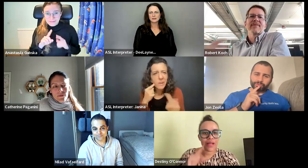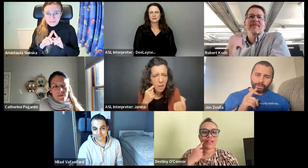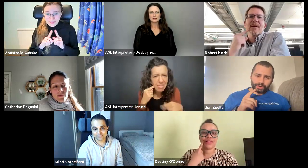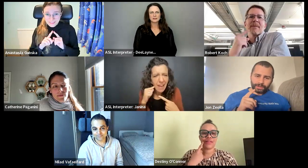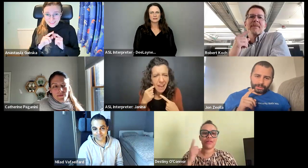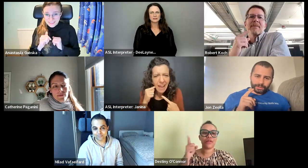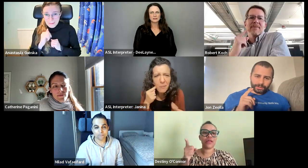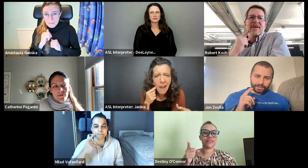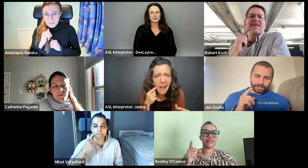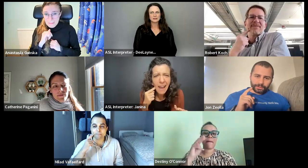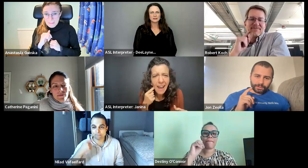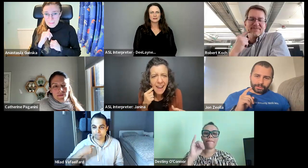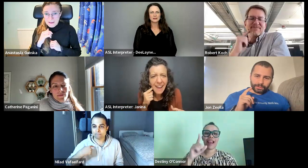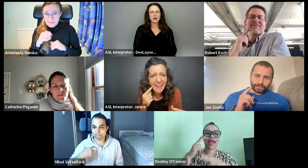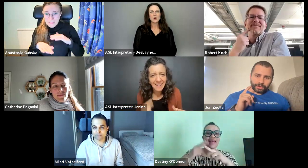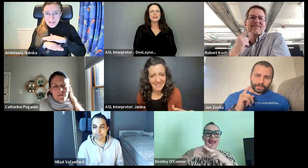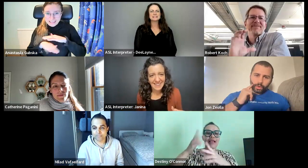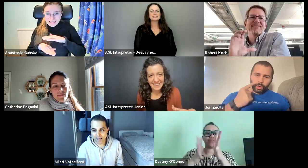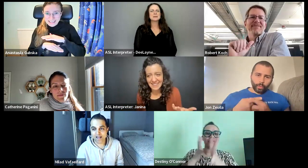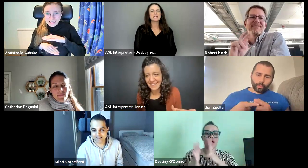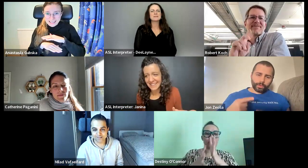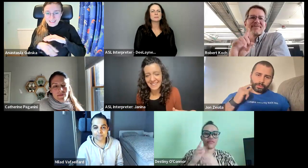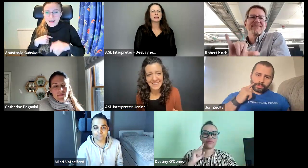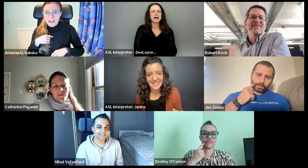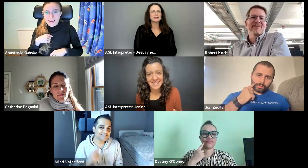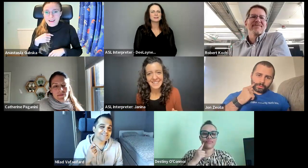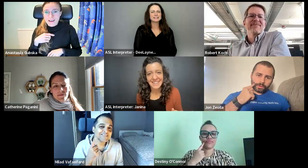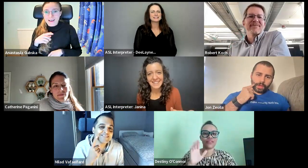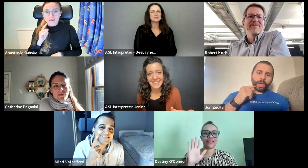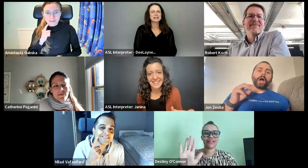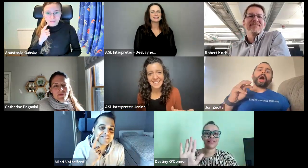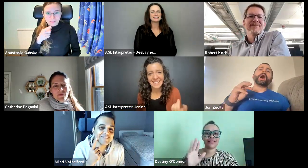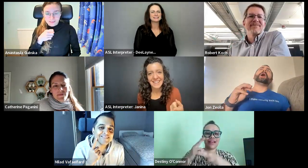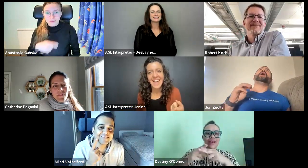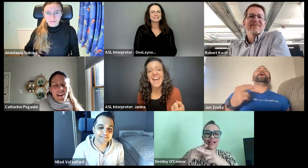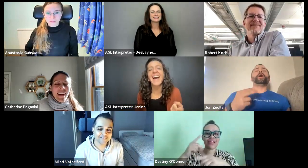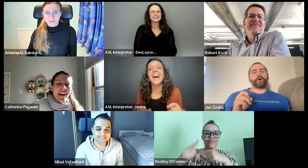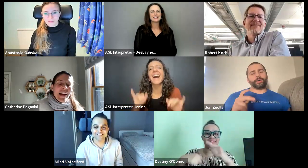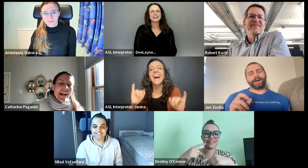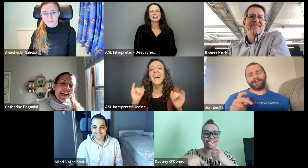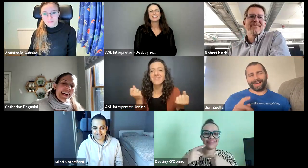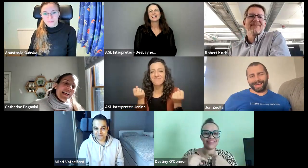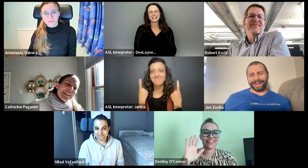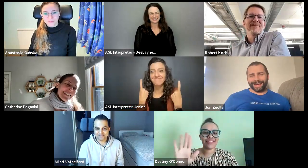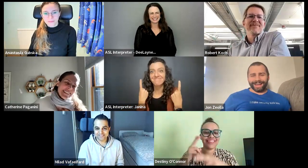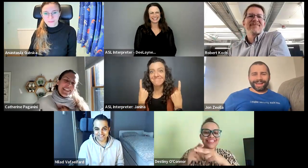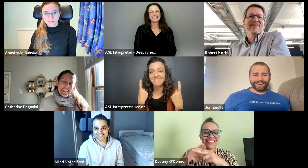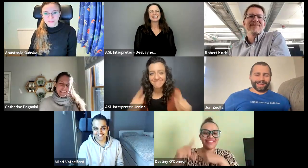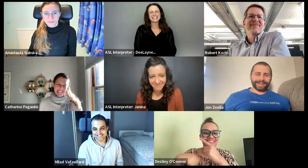I wasn't sure. Oh, that's the name sign for Milad. That's his name sign. Oh, okay.